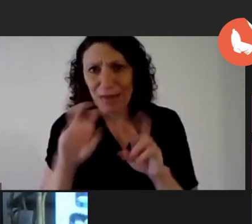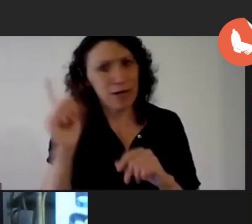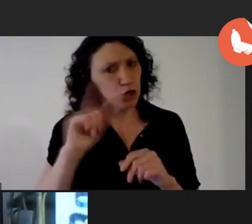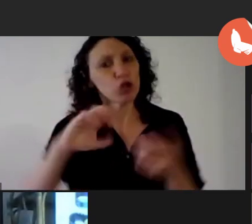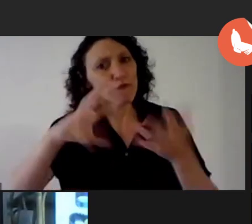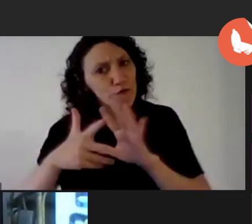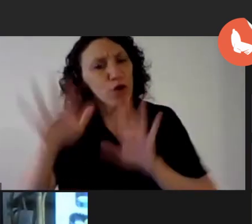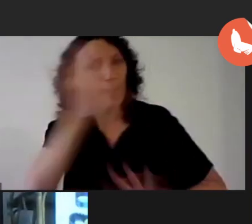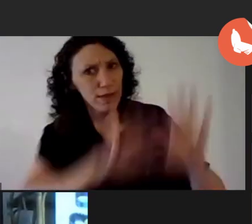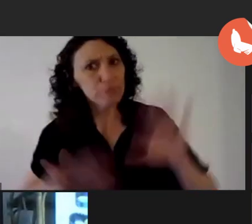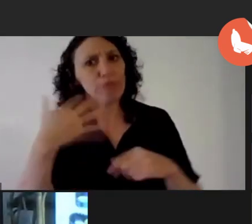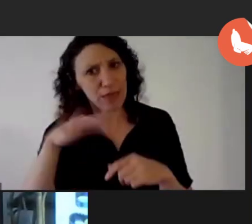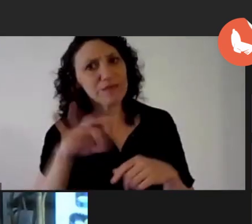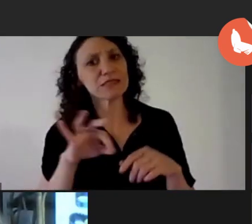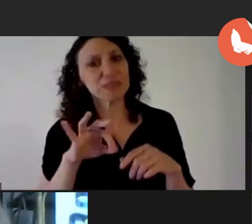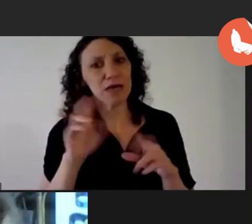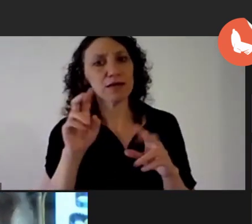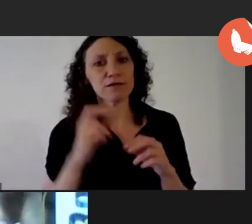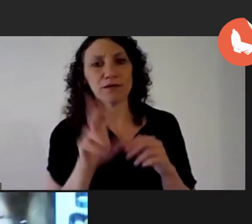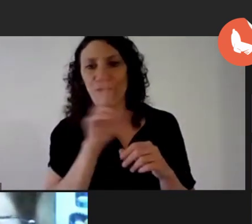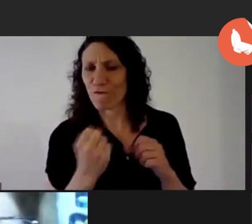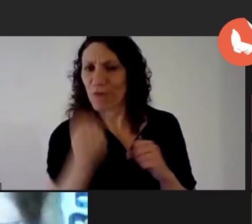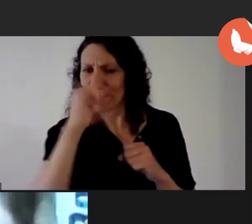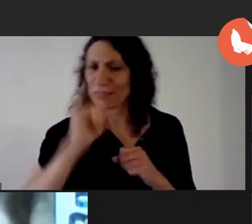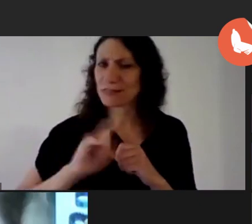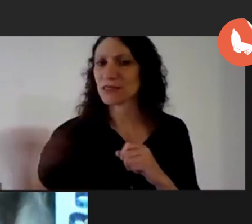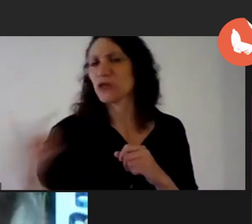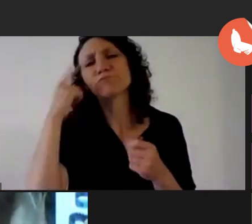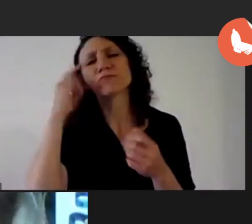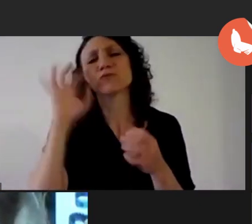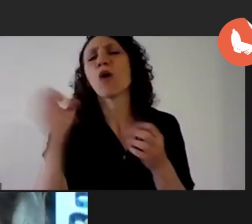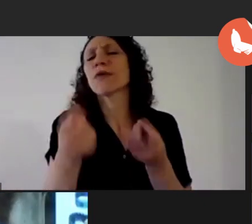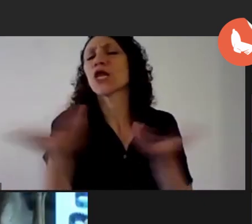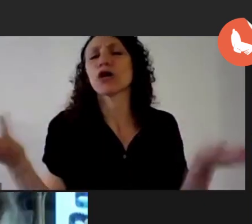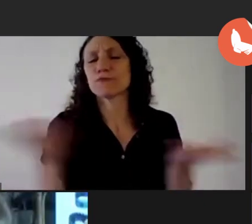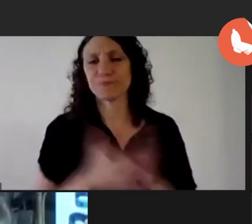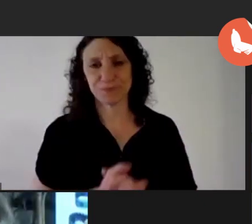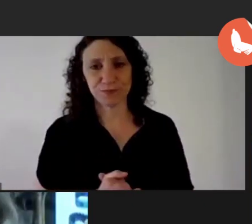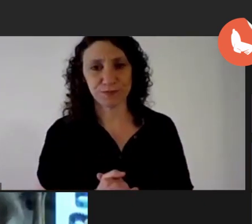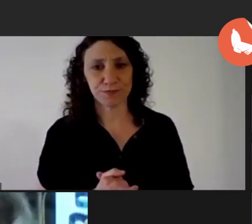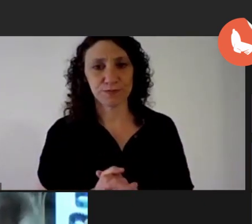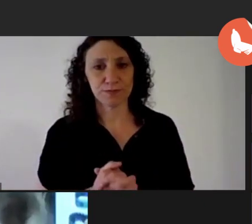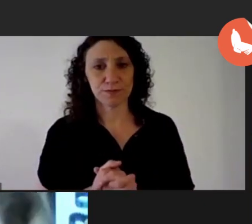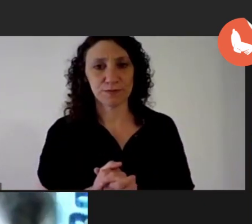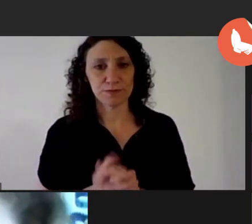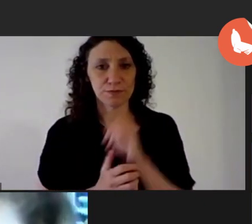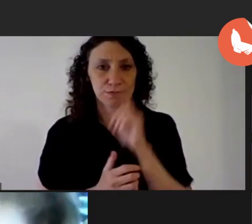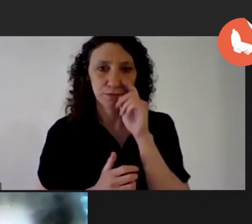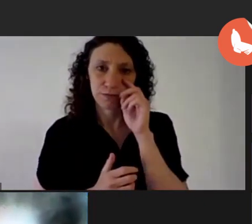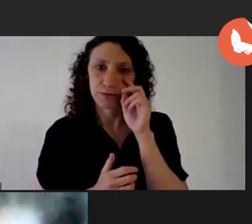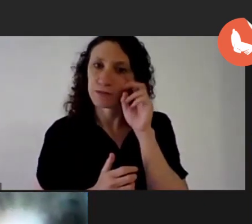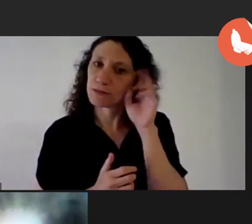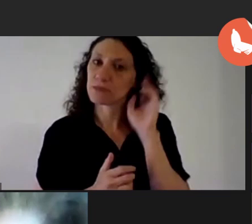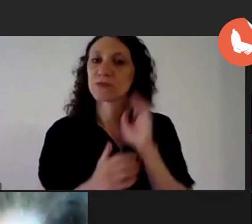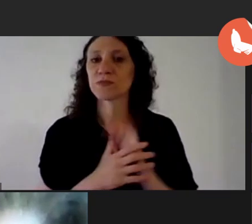as well as issues what do you think about that anna maria please the floor is yours if you would like to comment on that anna